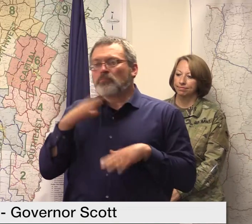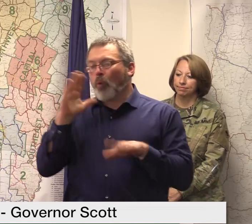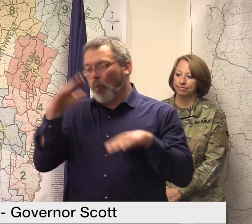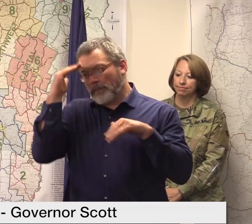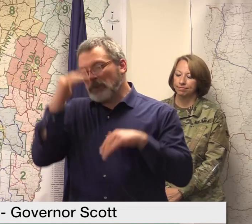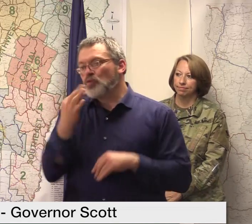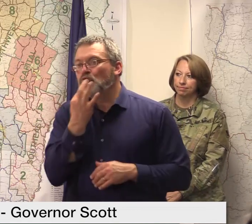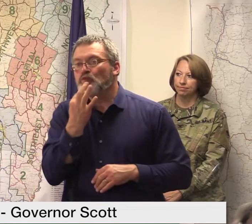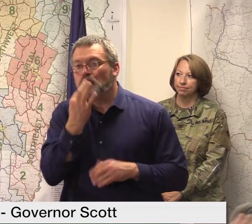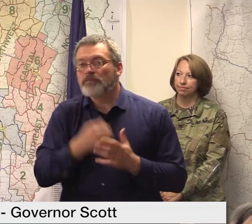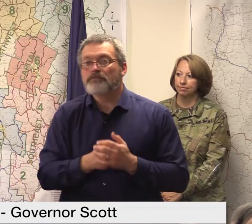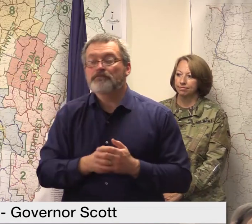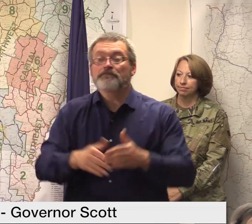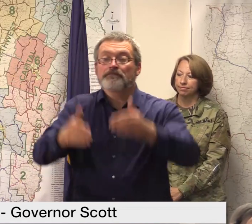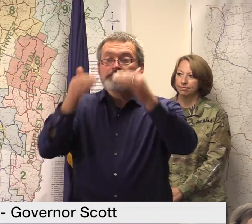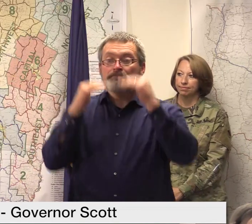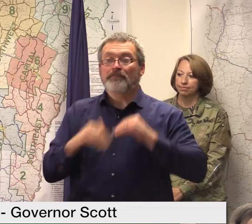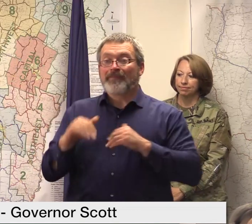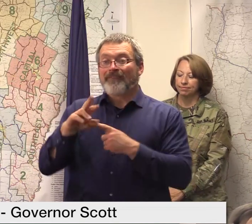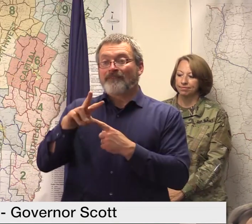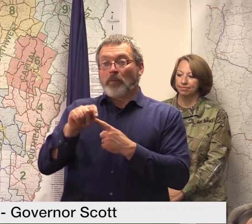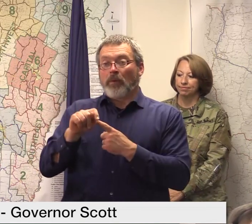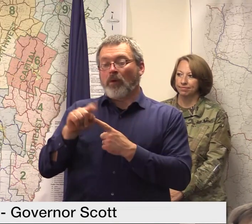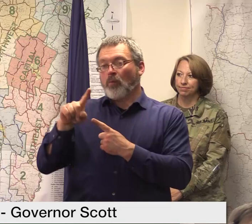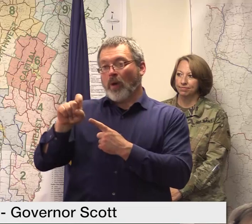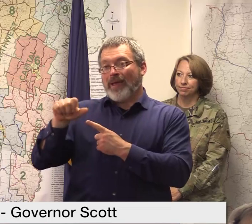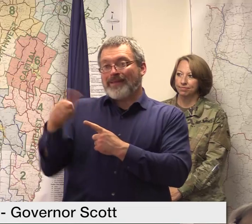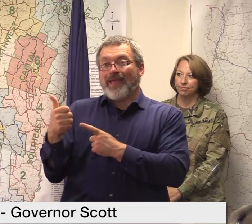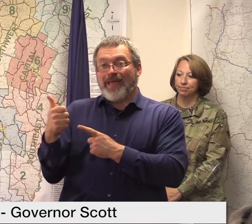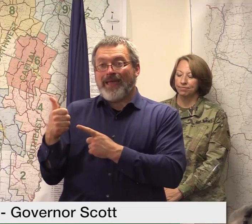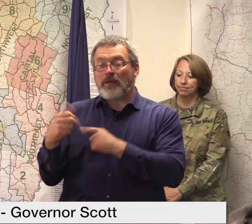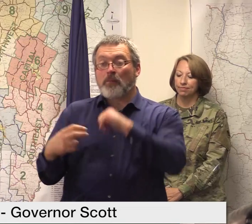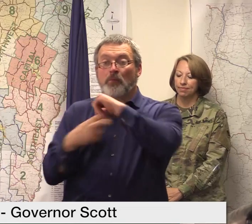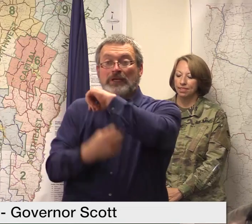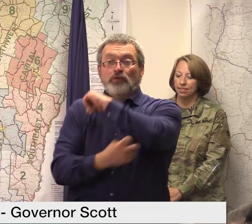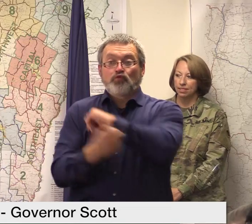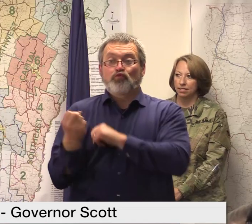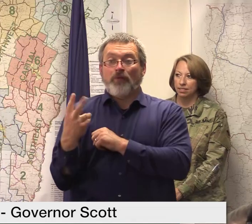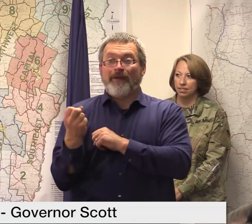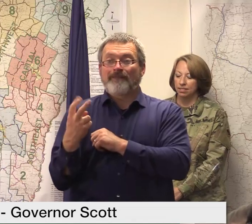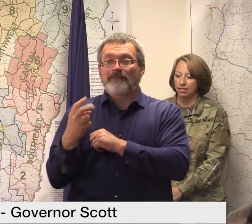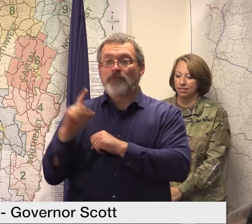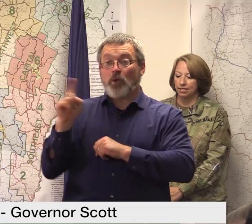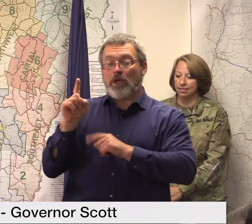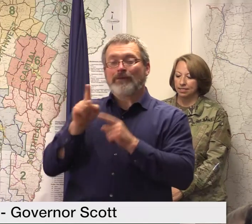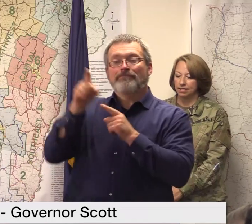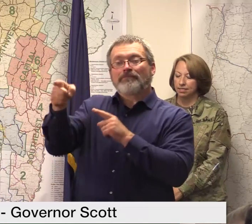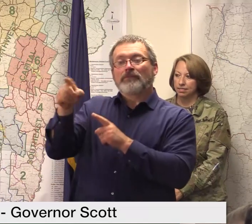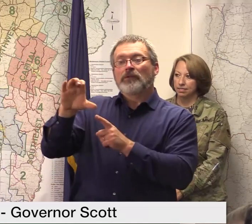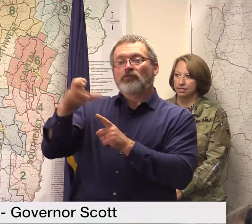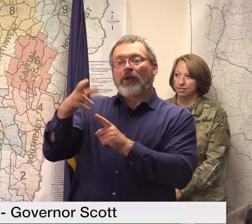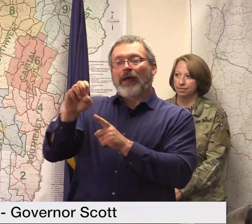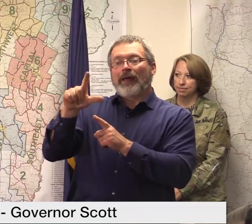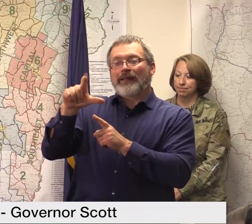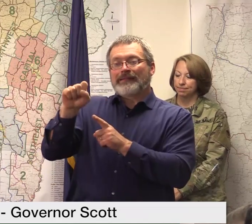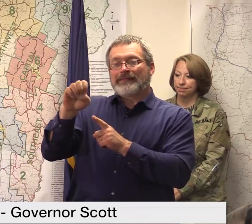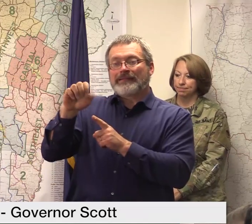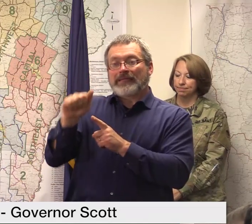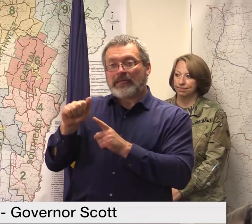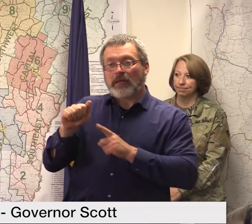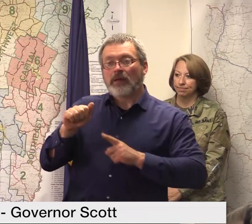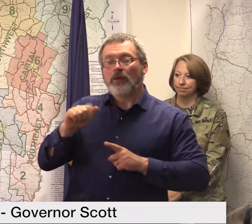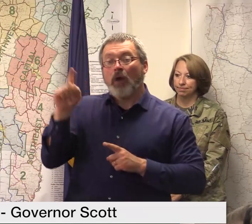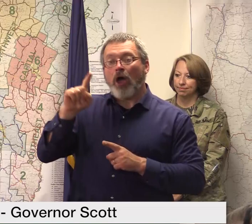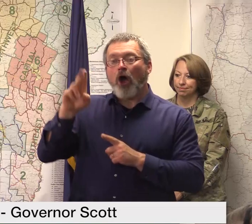which is a bridge bridge 12 in chelsea chelsea north of upper valley road again that needs a temporary